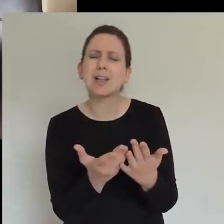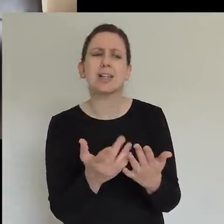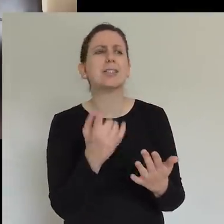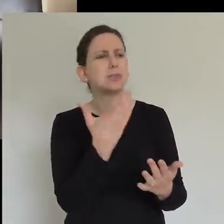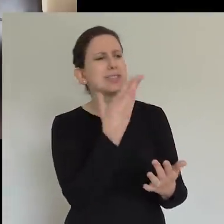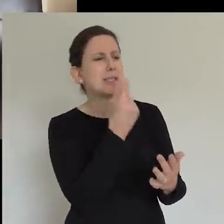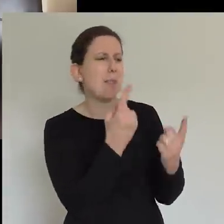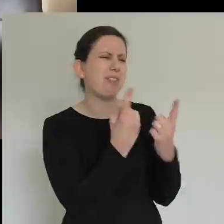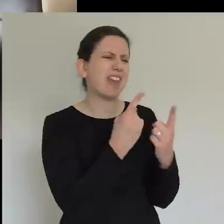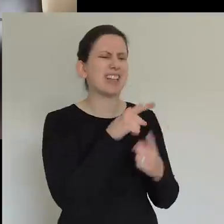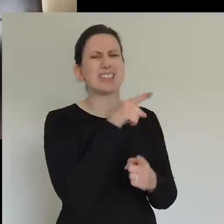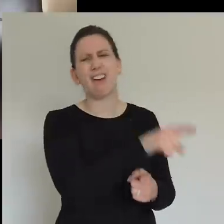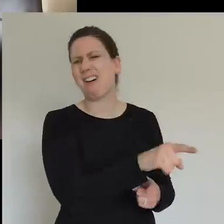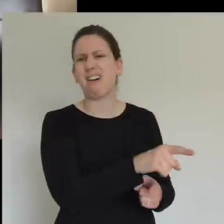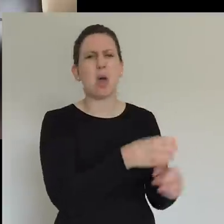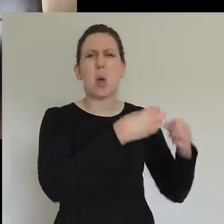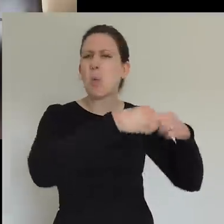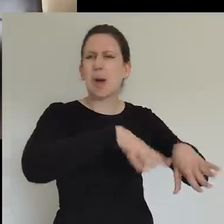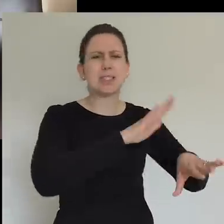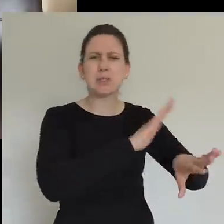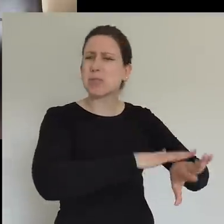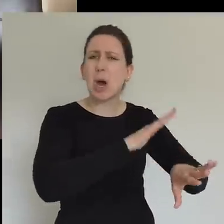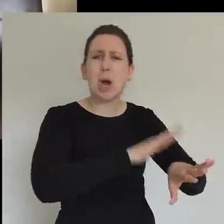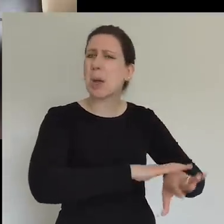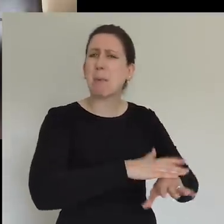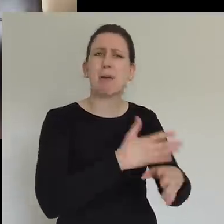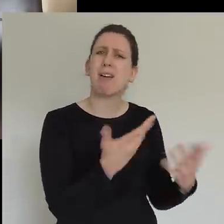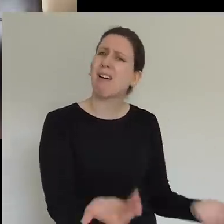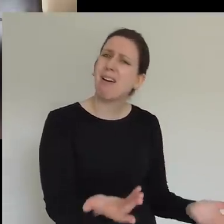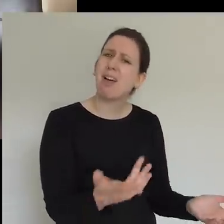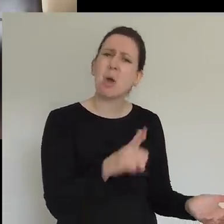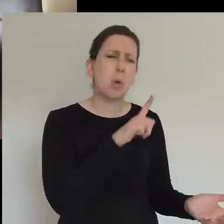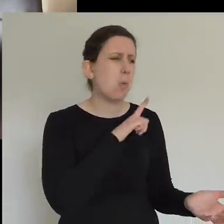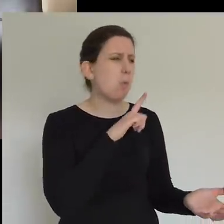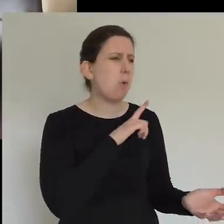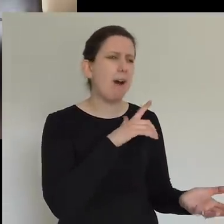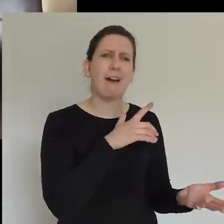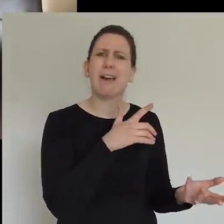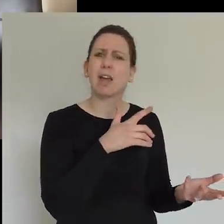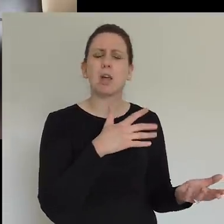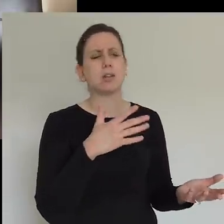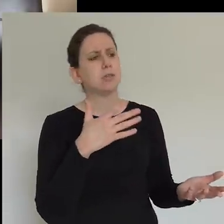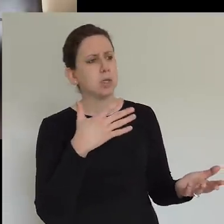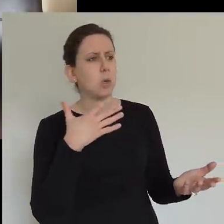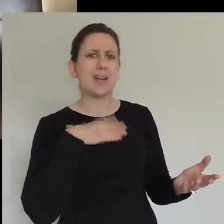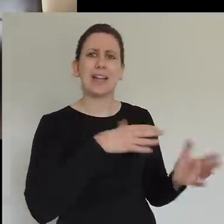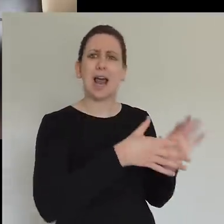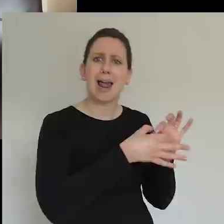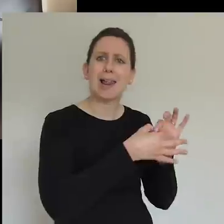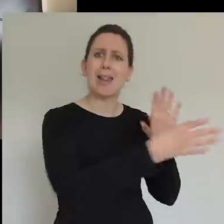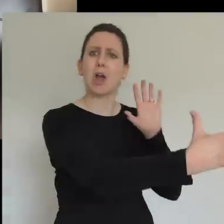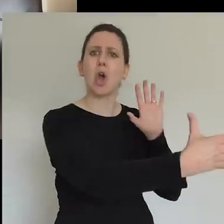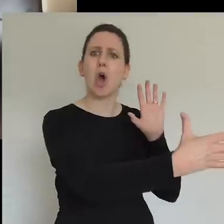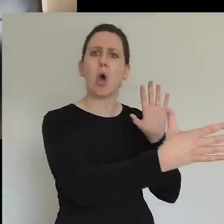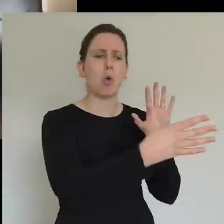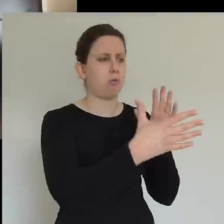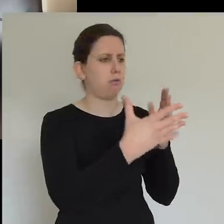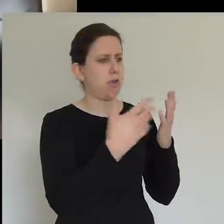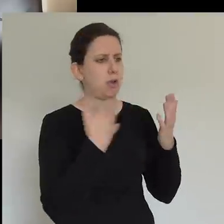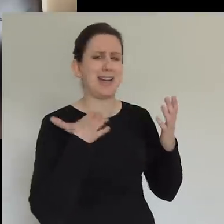thinking so much along those lines, when actually this is what God is birthing now? And I think our challenge and our